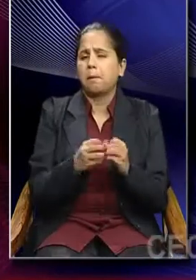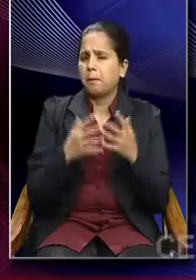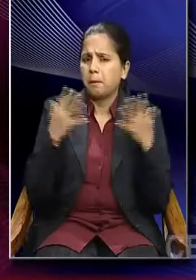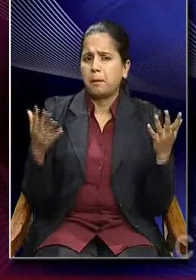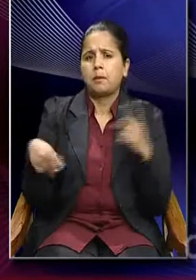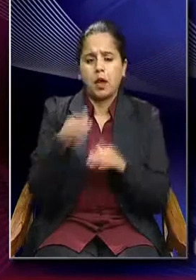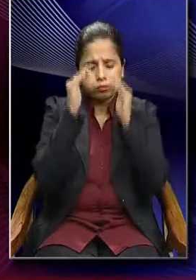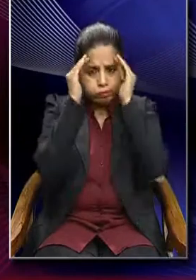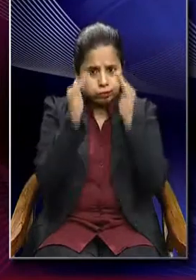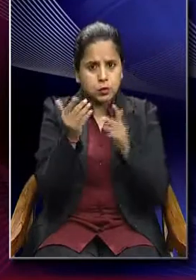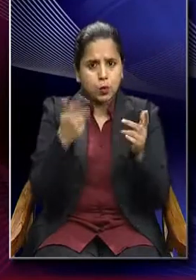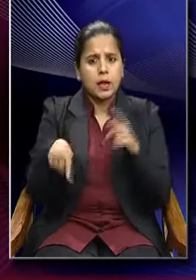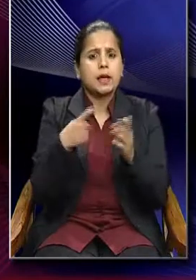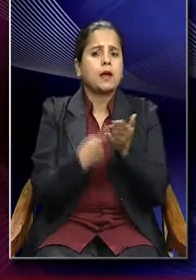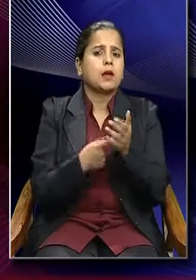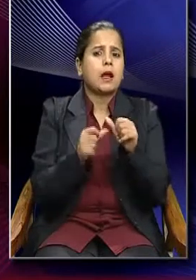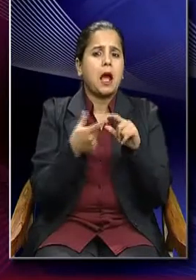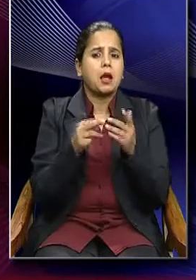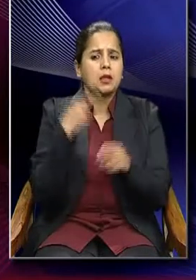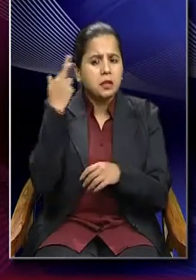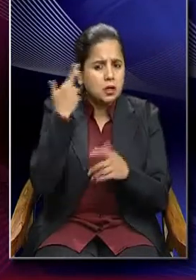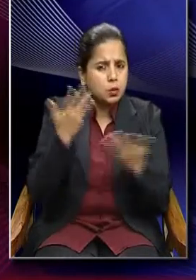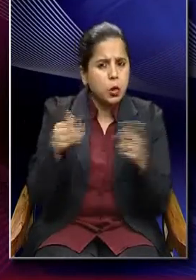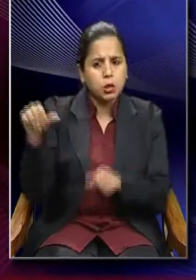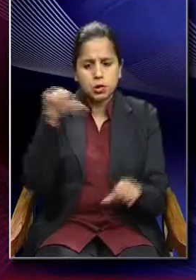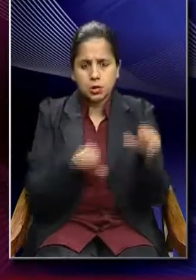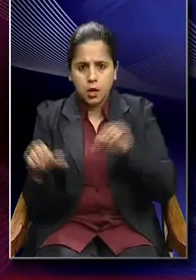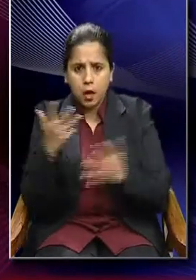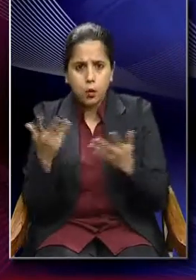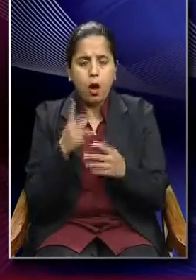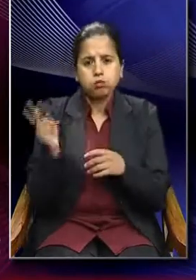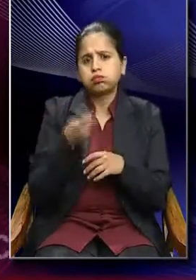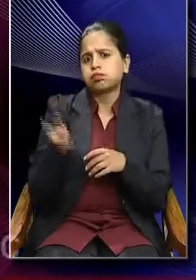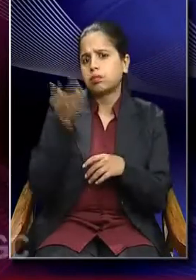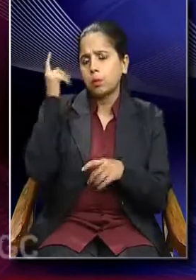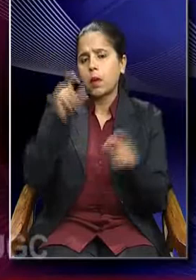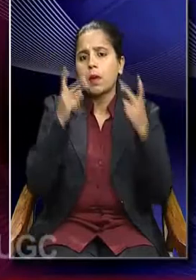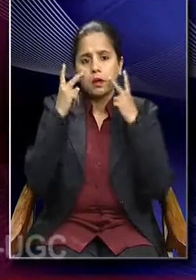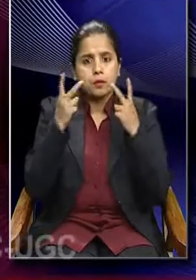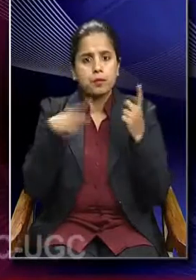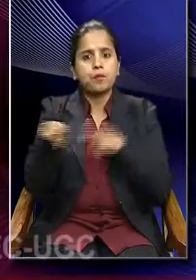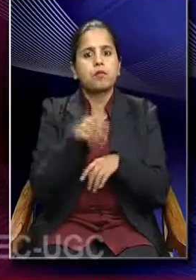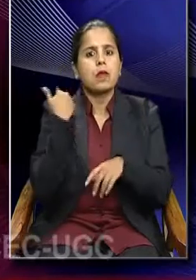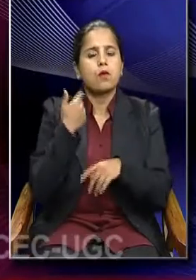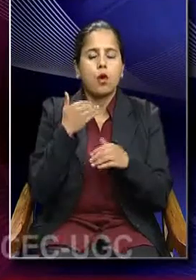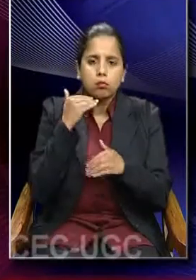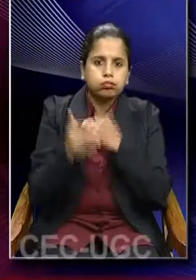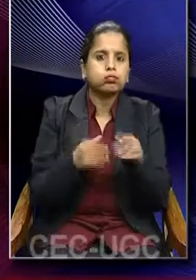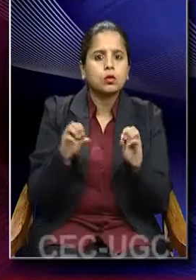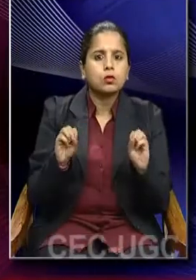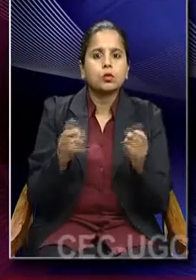emphasis on rationality, science and therefore there was a move from